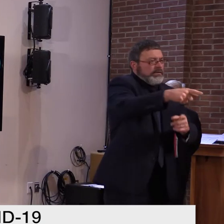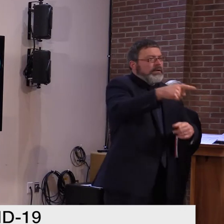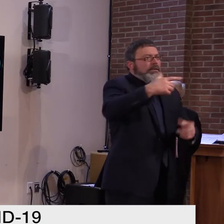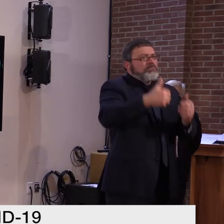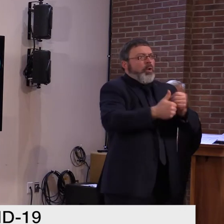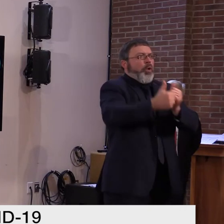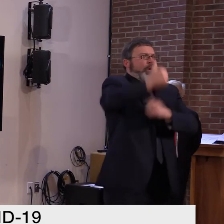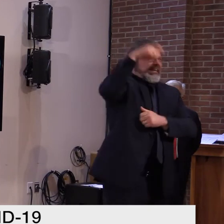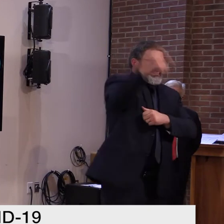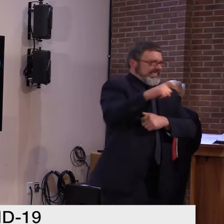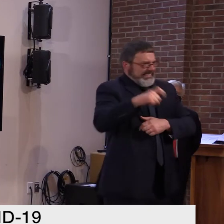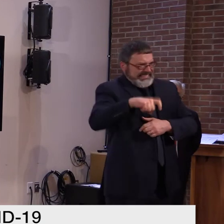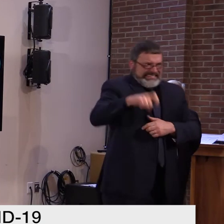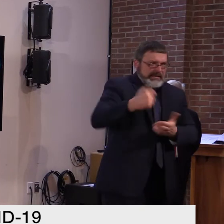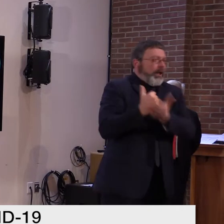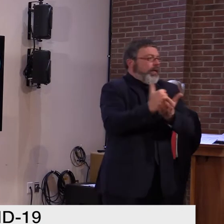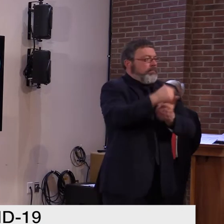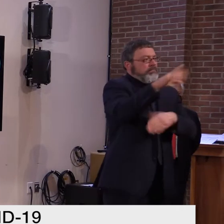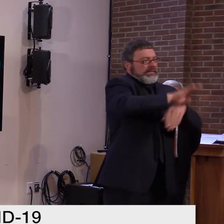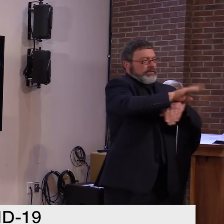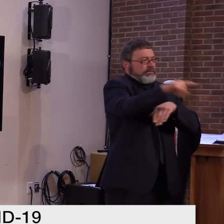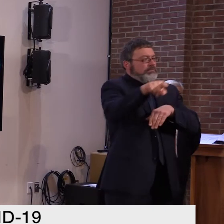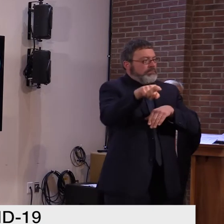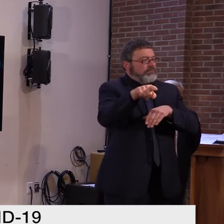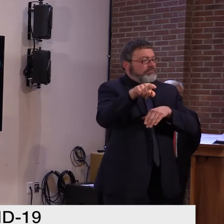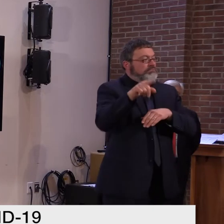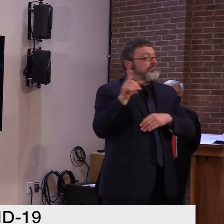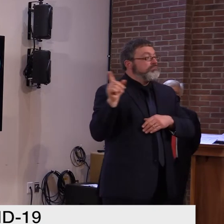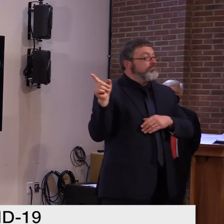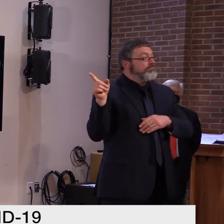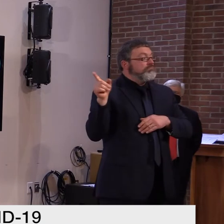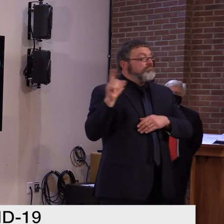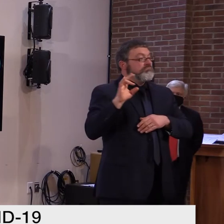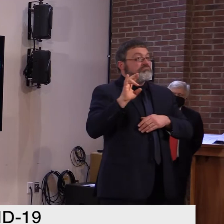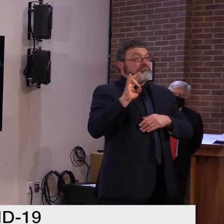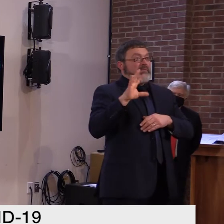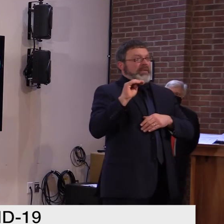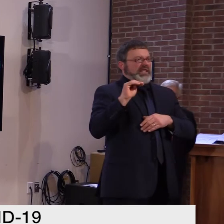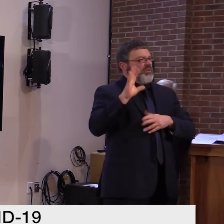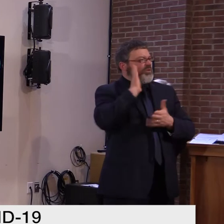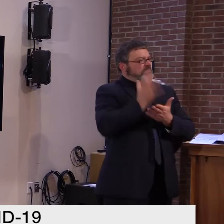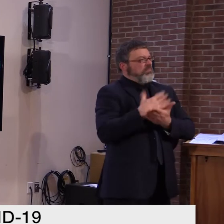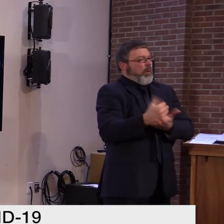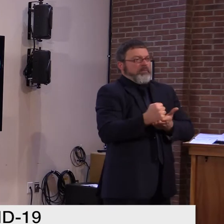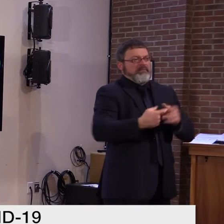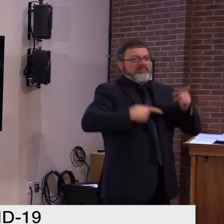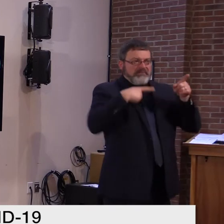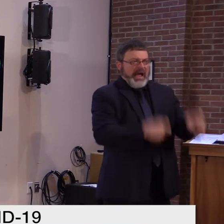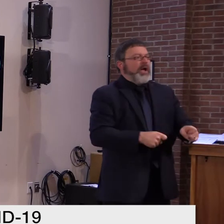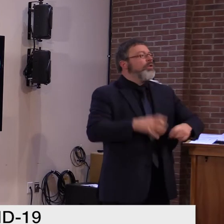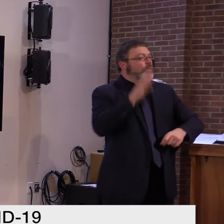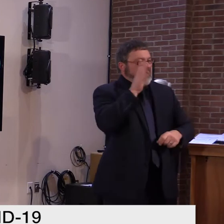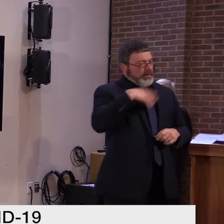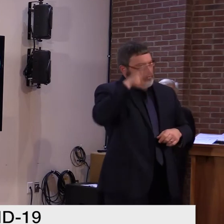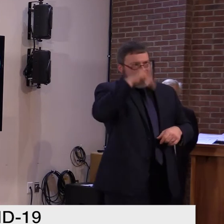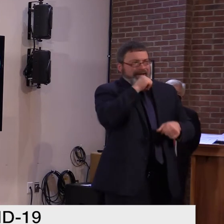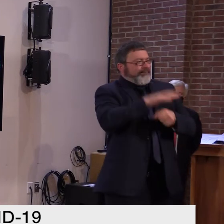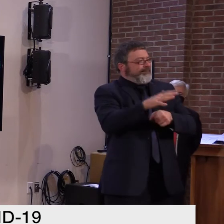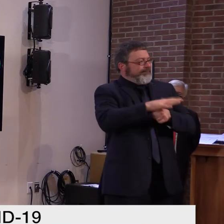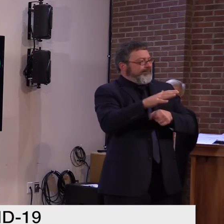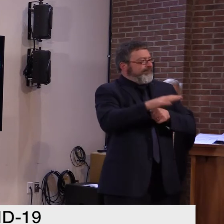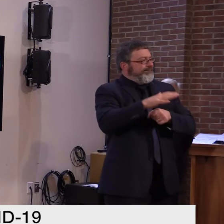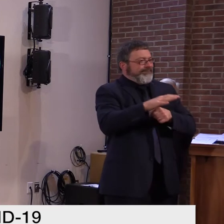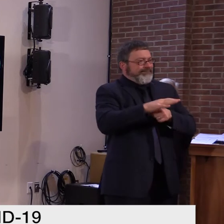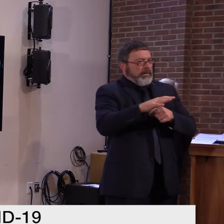I just want to reiterate, this is nowhere near enough. We're going to need some more help from Congress. I've